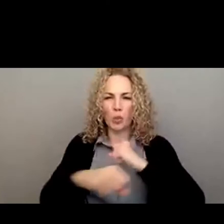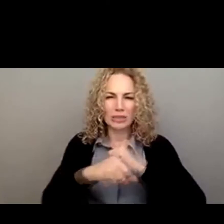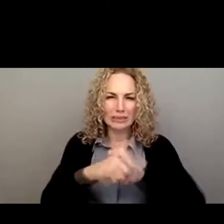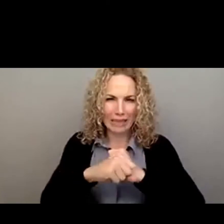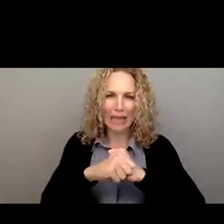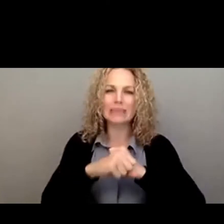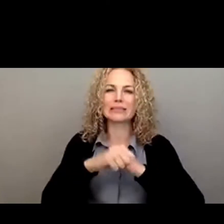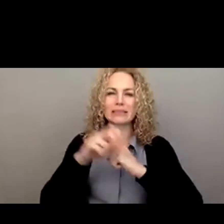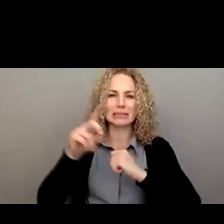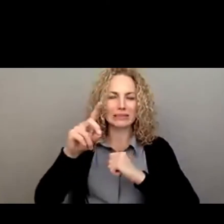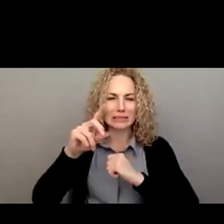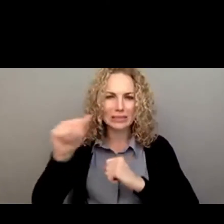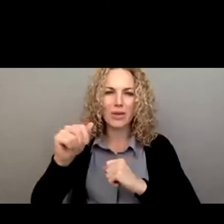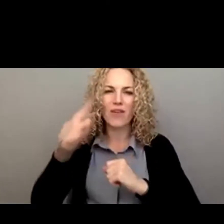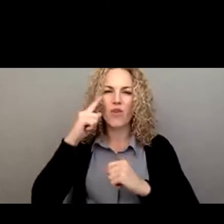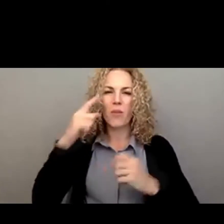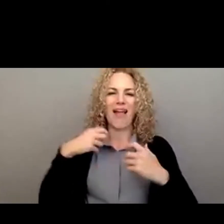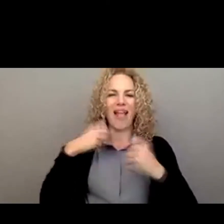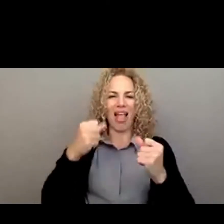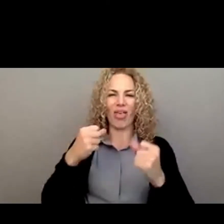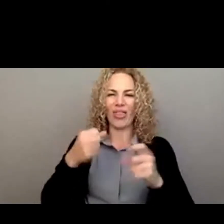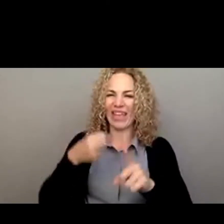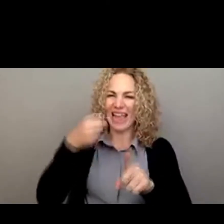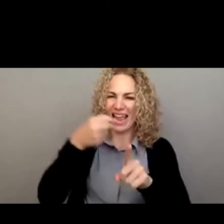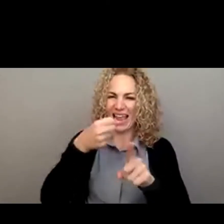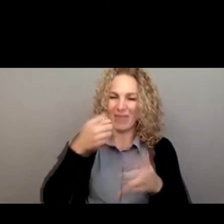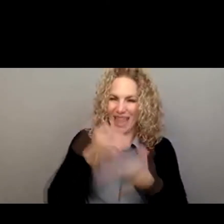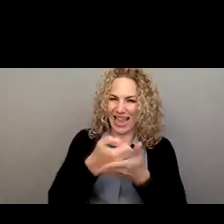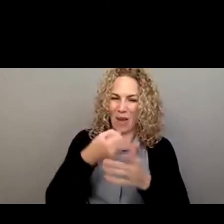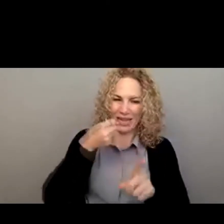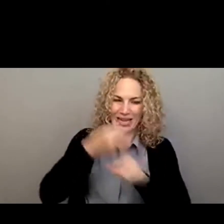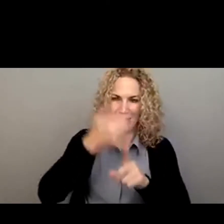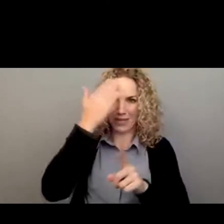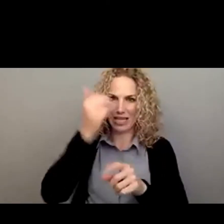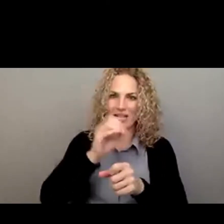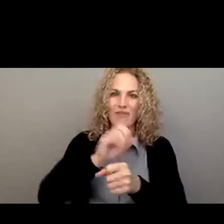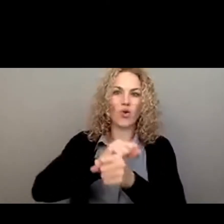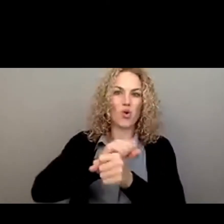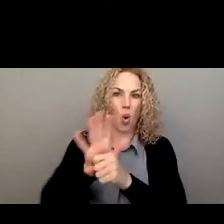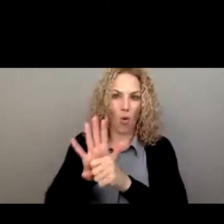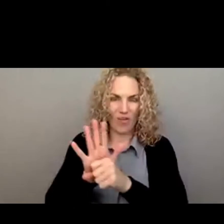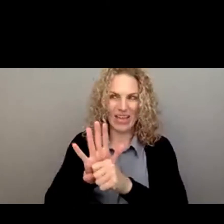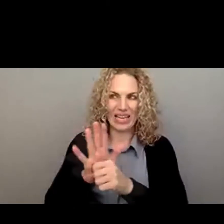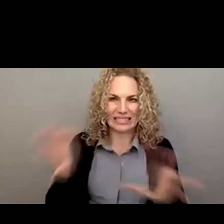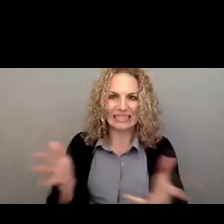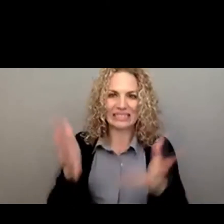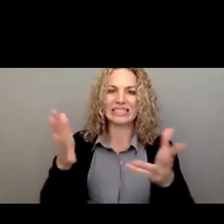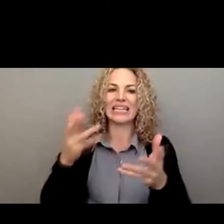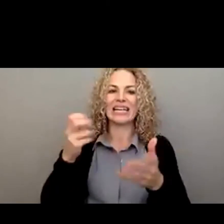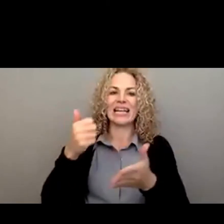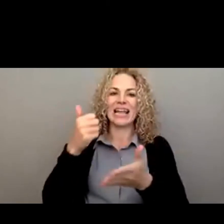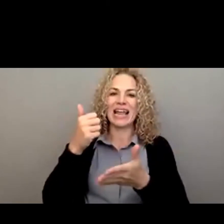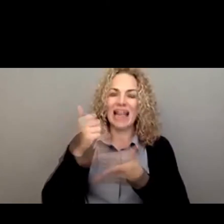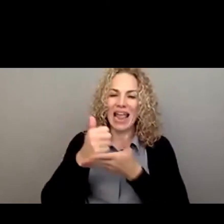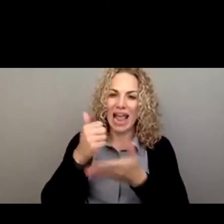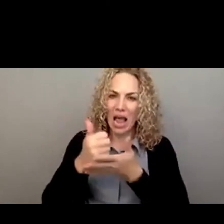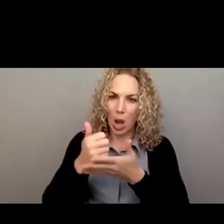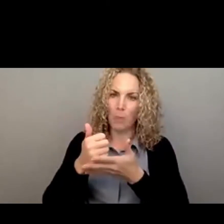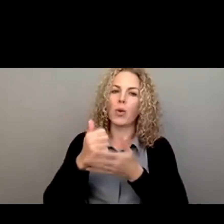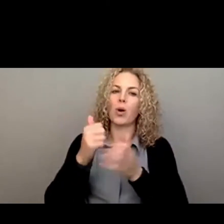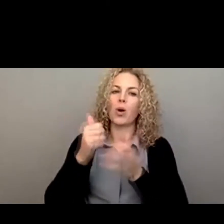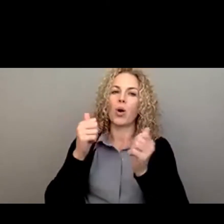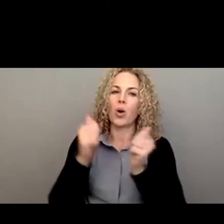and economic impacts of COVID-19 pandemic. He also helped shape Governor Newsom's